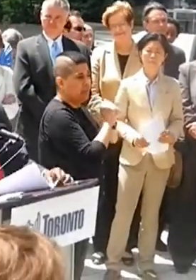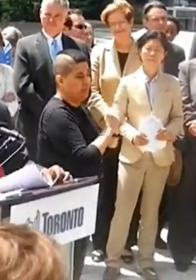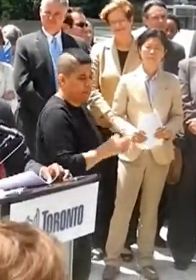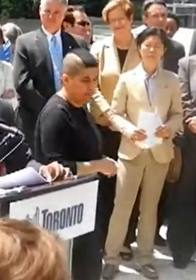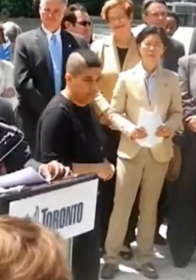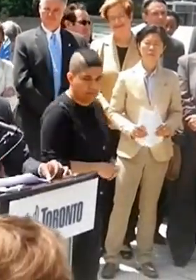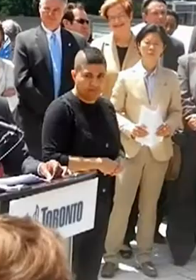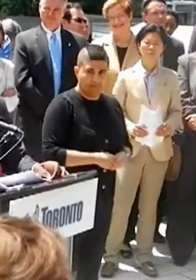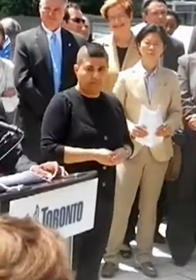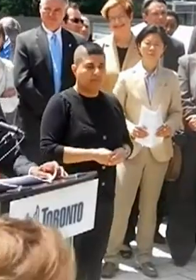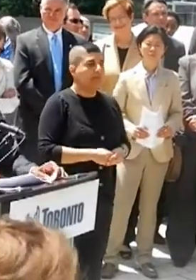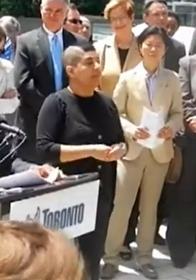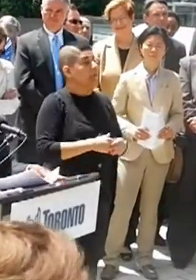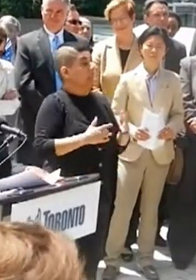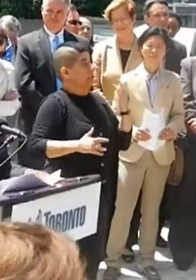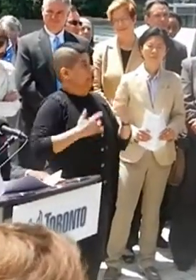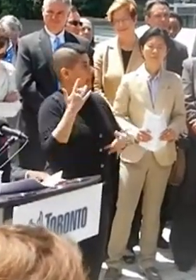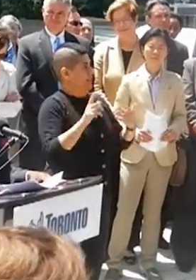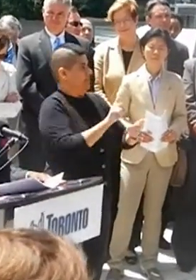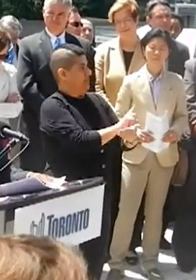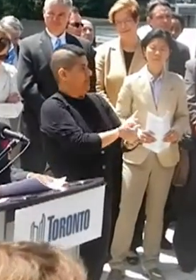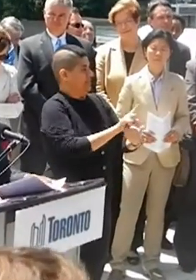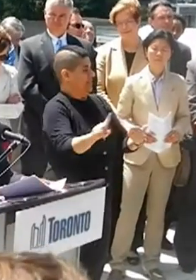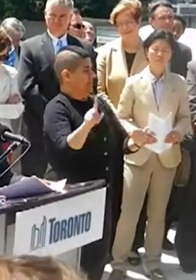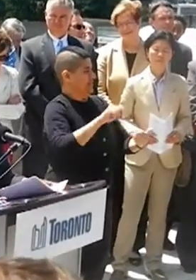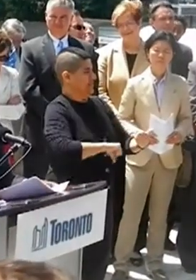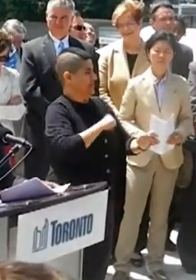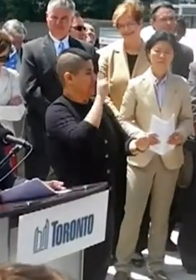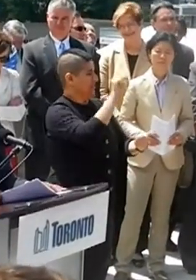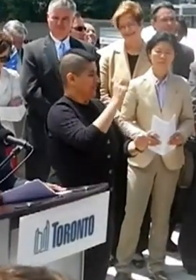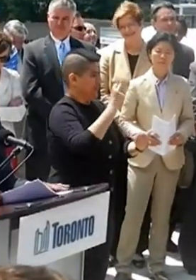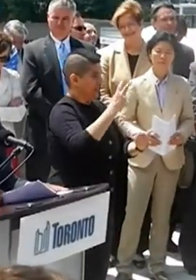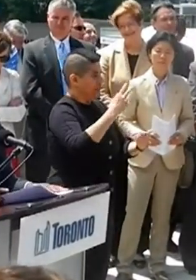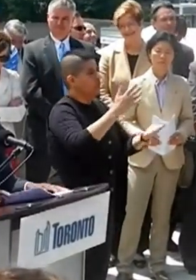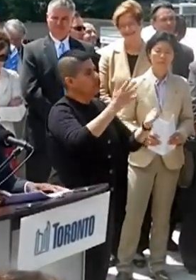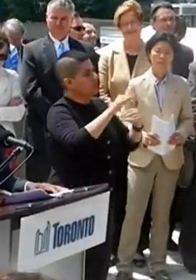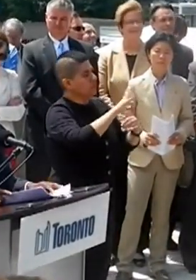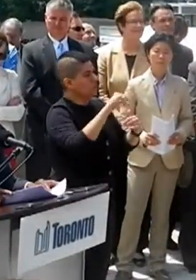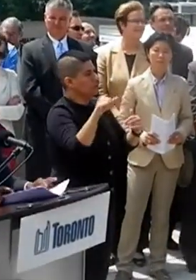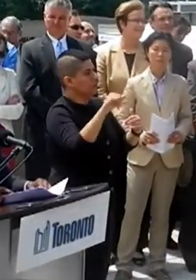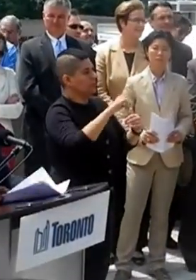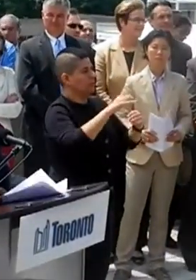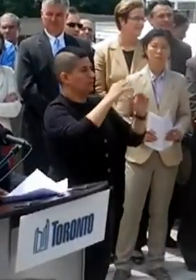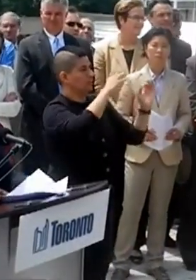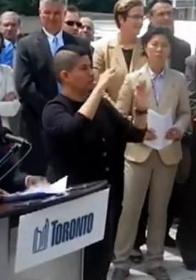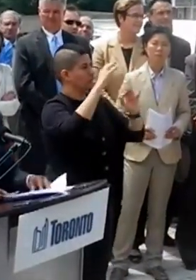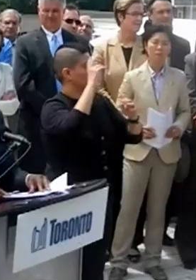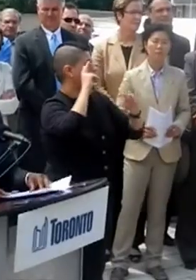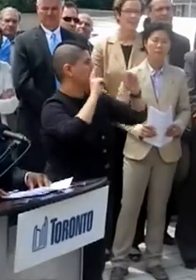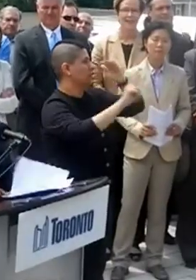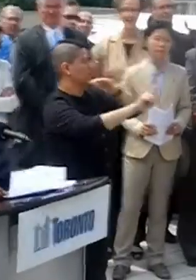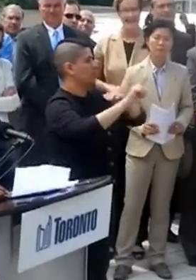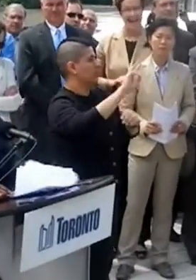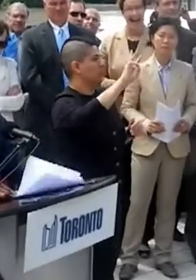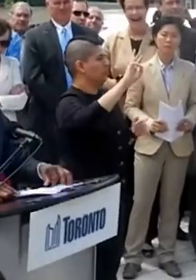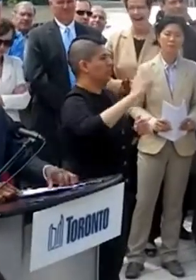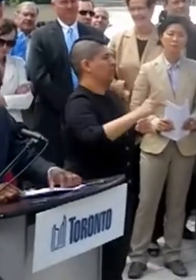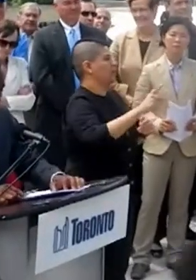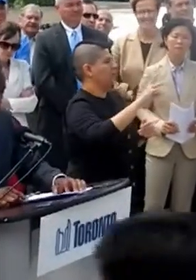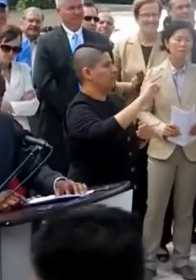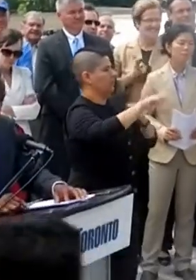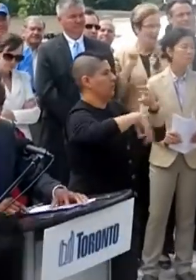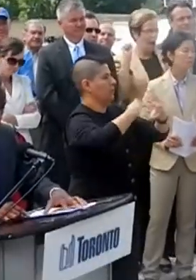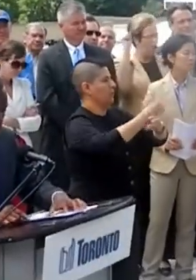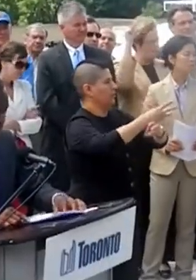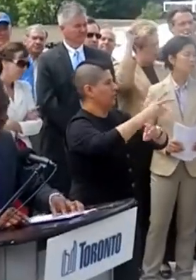As we look forward to an exciting Pride Week in 2012, we also have our eye on the World Pride in 2014, which is